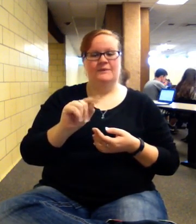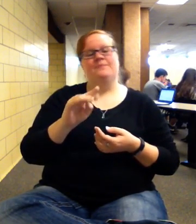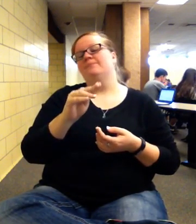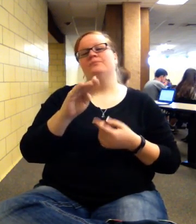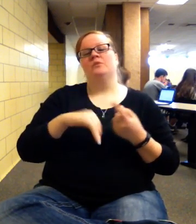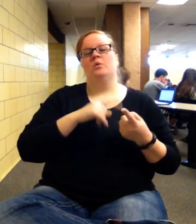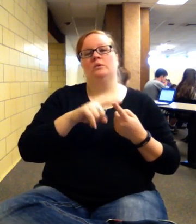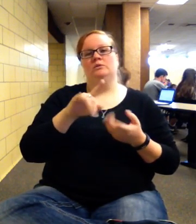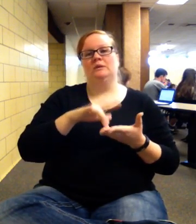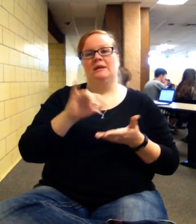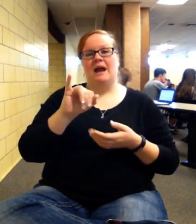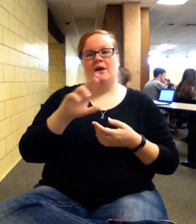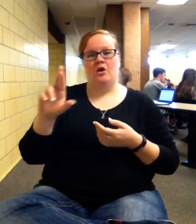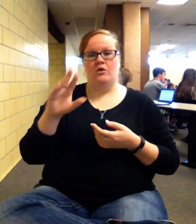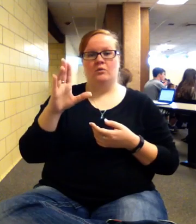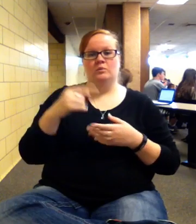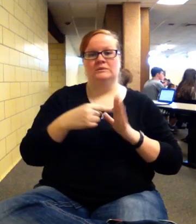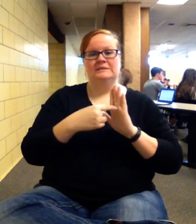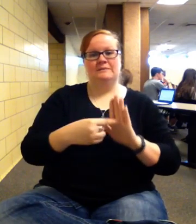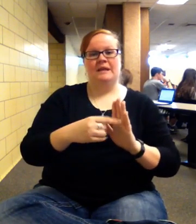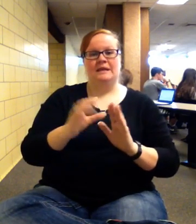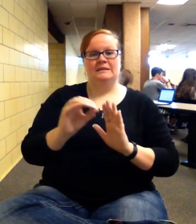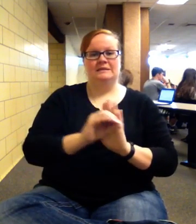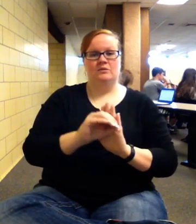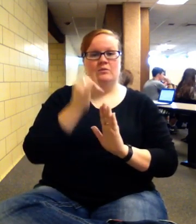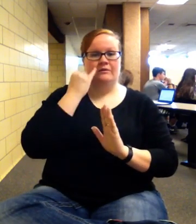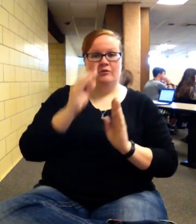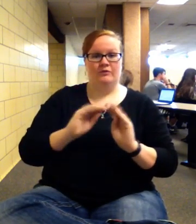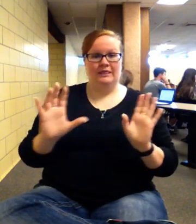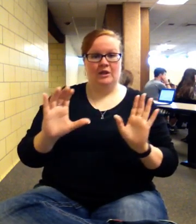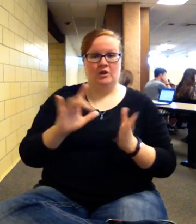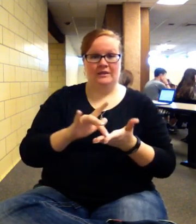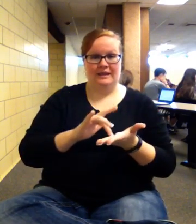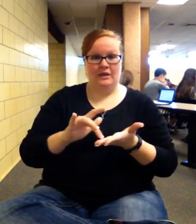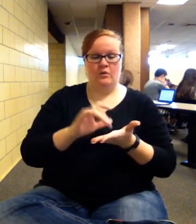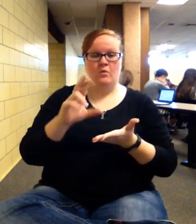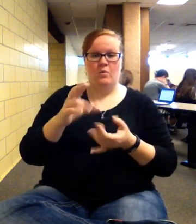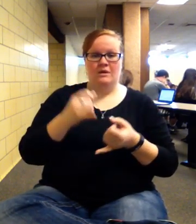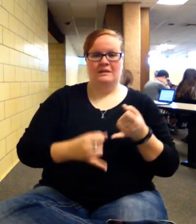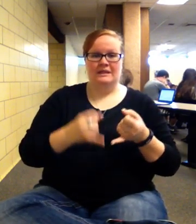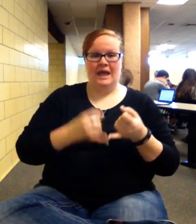it's going to display zero if you've cleared your calculator, or the last internal rate of return that was stored.